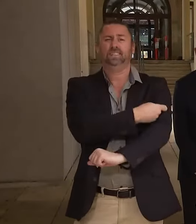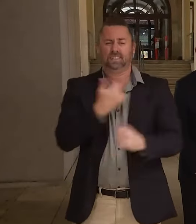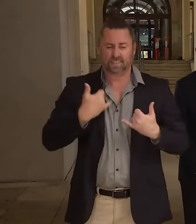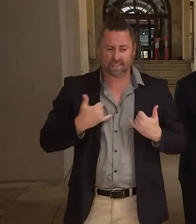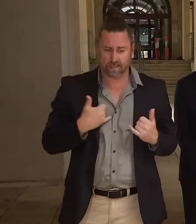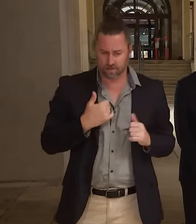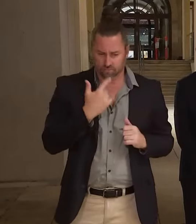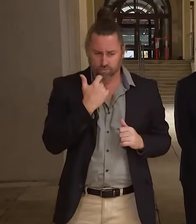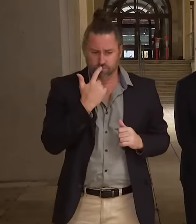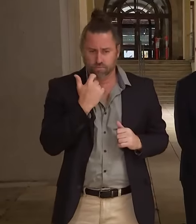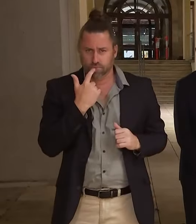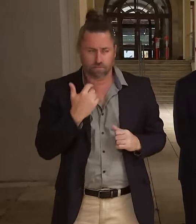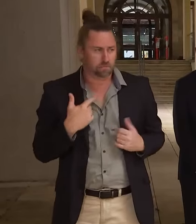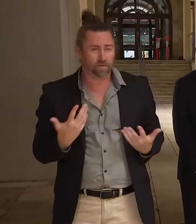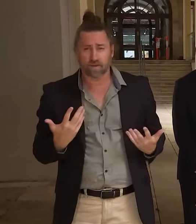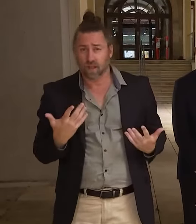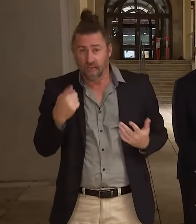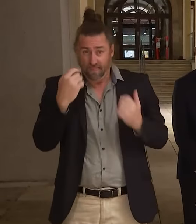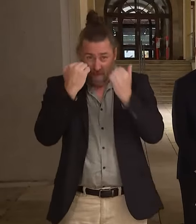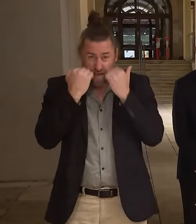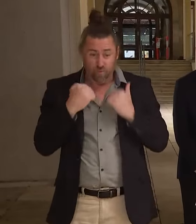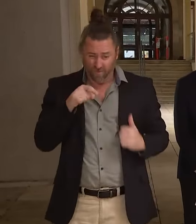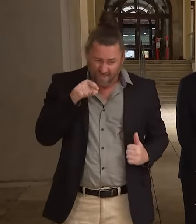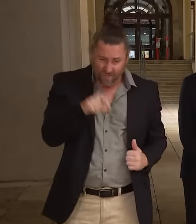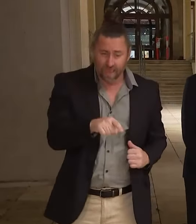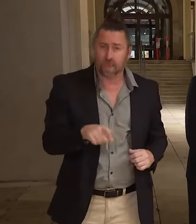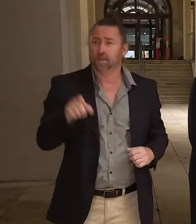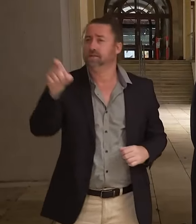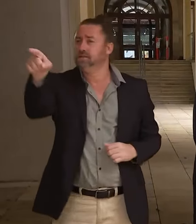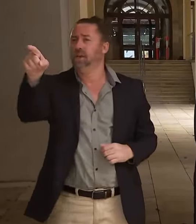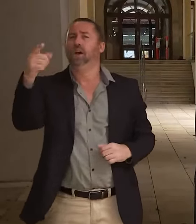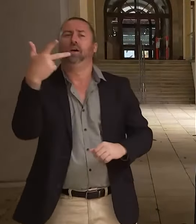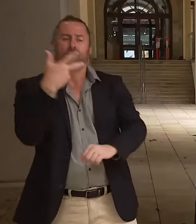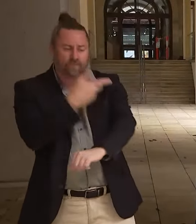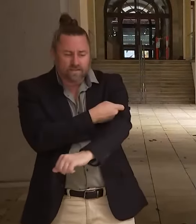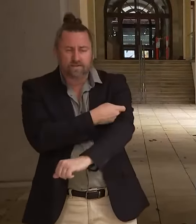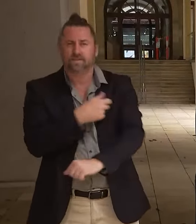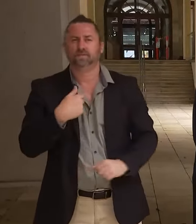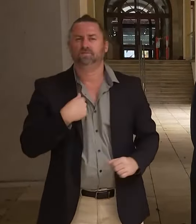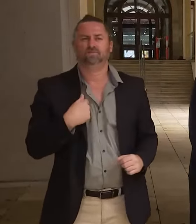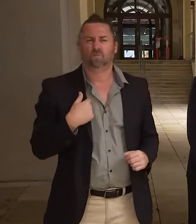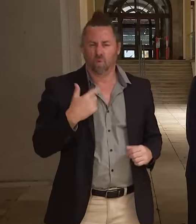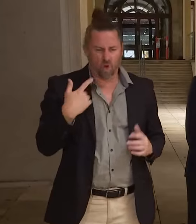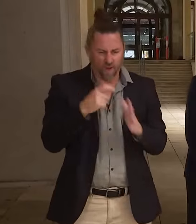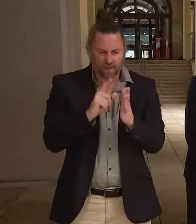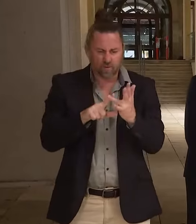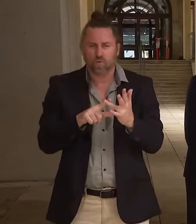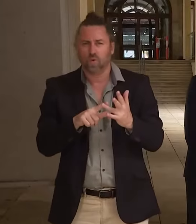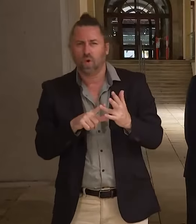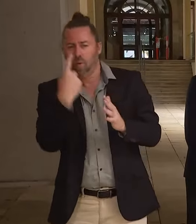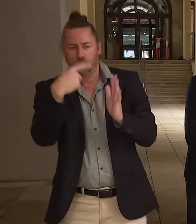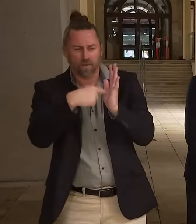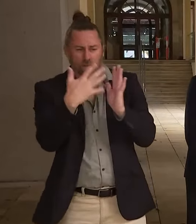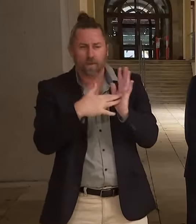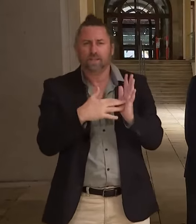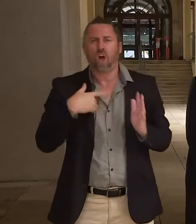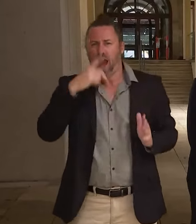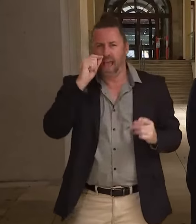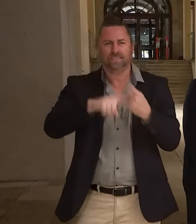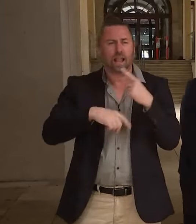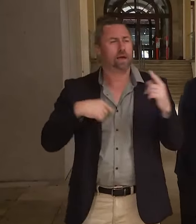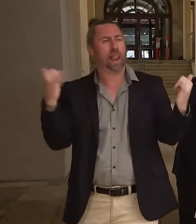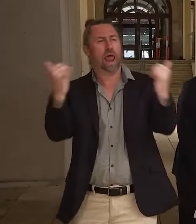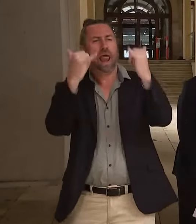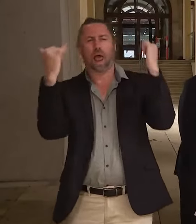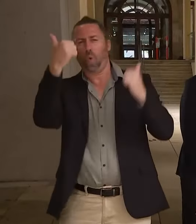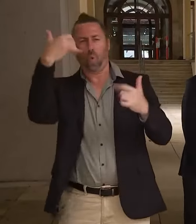The evidence is clear. Go get vaccinated. So if you are vaccinated and you're not considered vulnerable, then you you know the right thing, you do not have to look at it specifically?